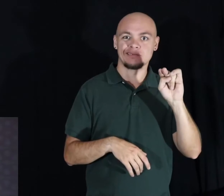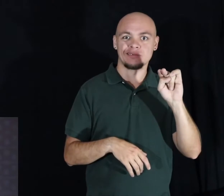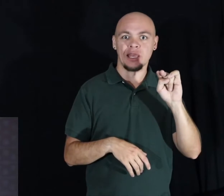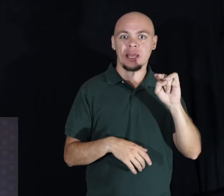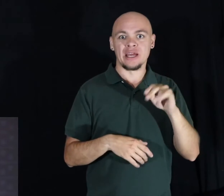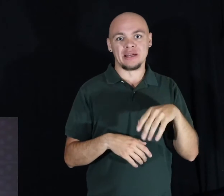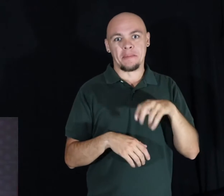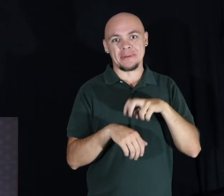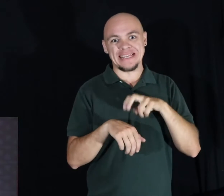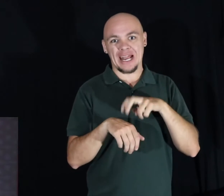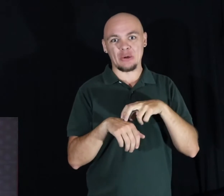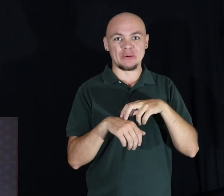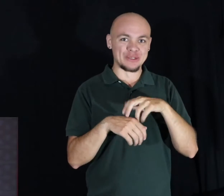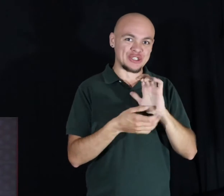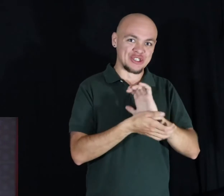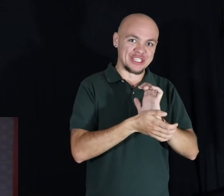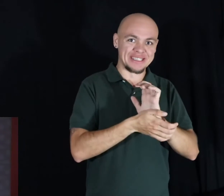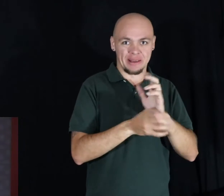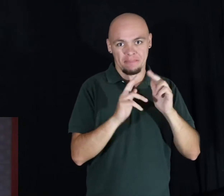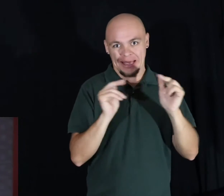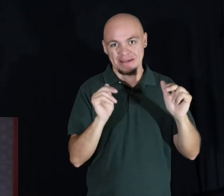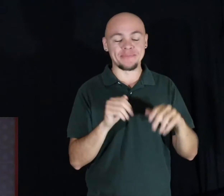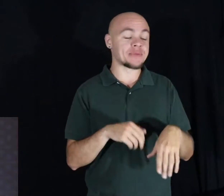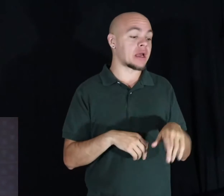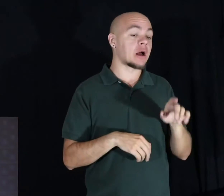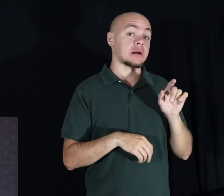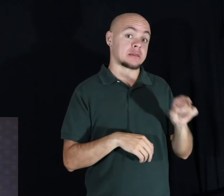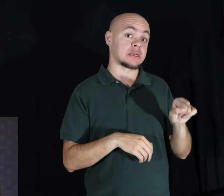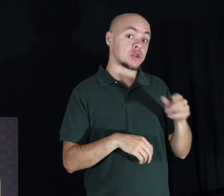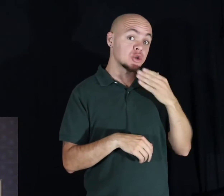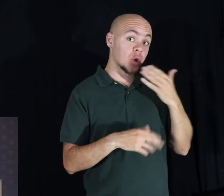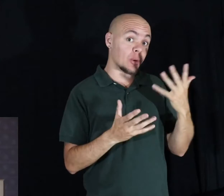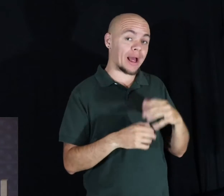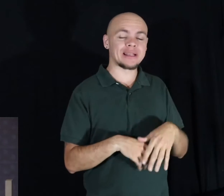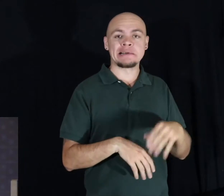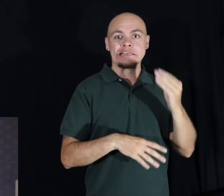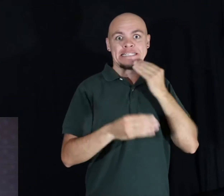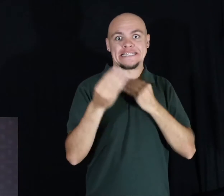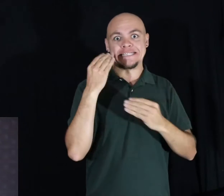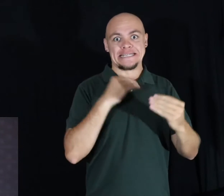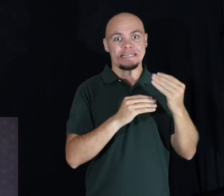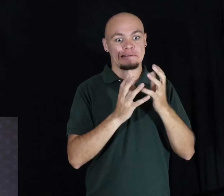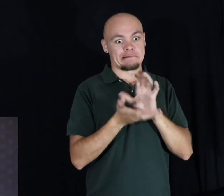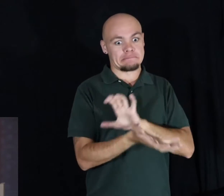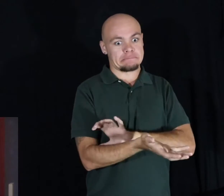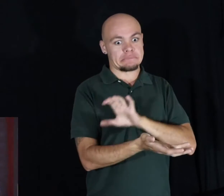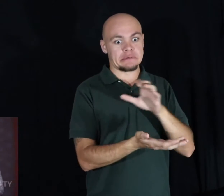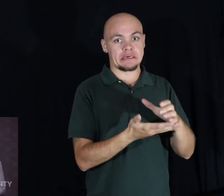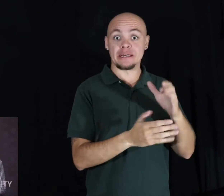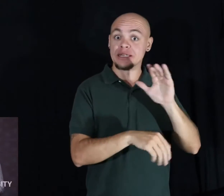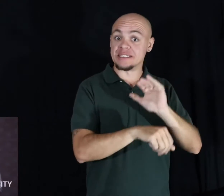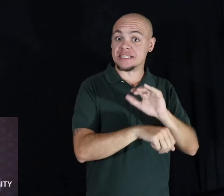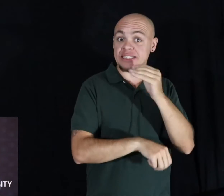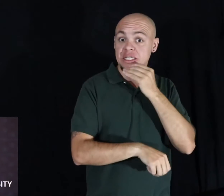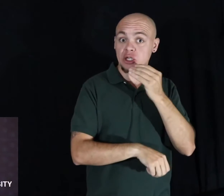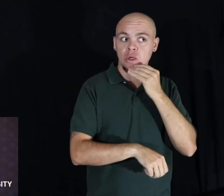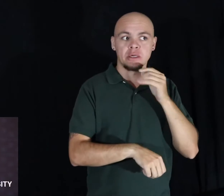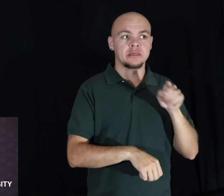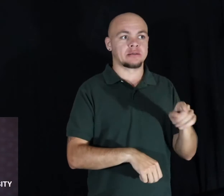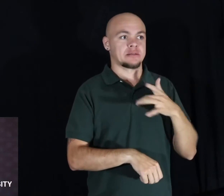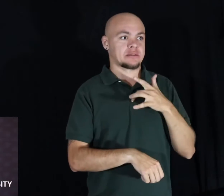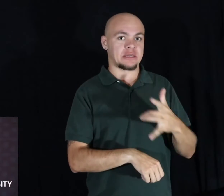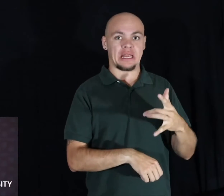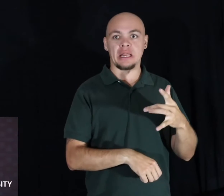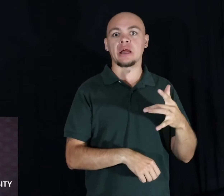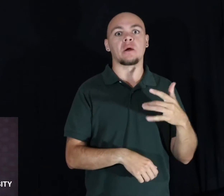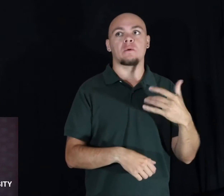The second thing he was good at was eating large quantities of food. Come dinner time, it wasn't uncommon for him to